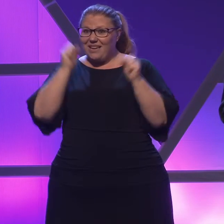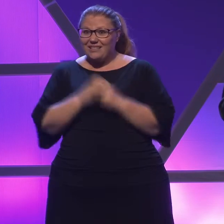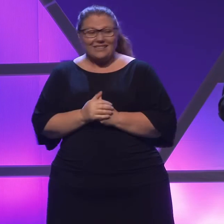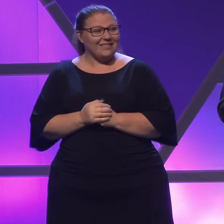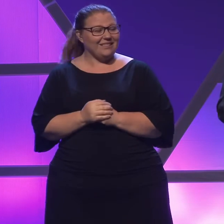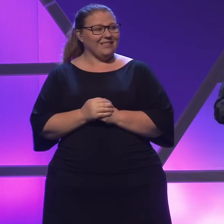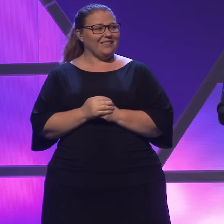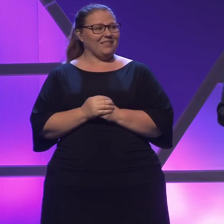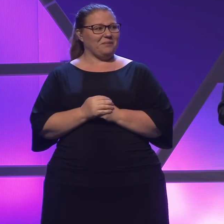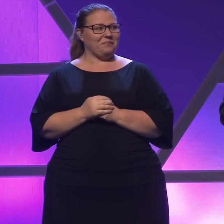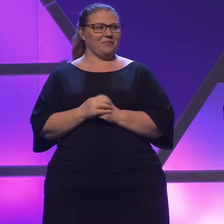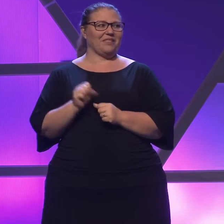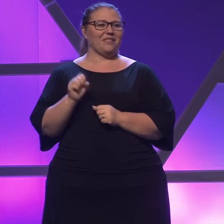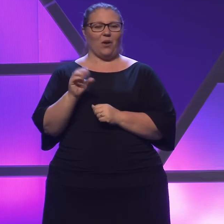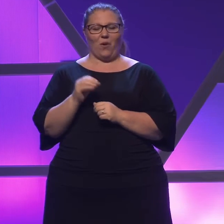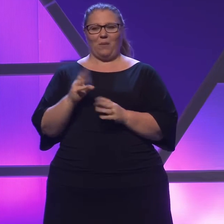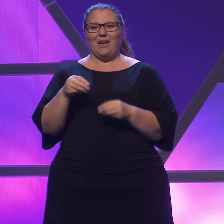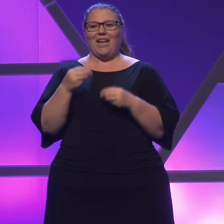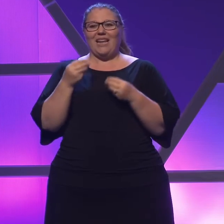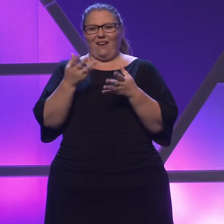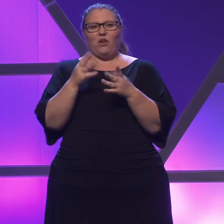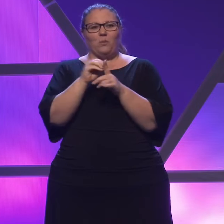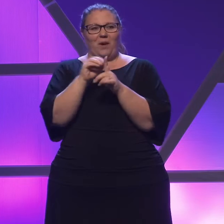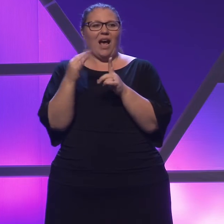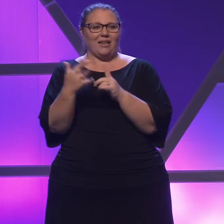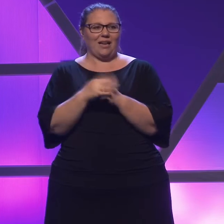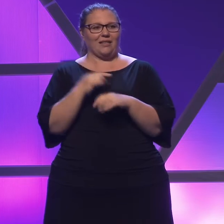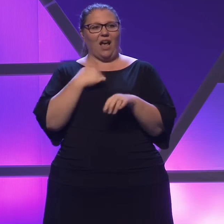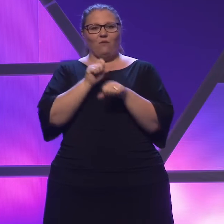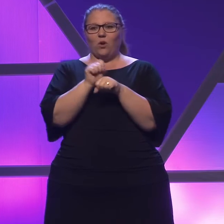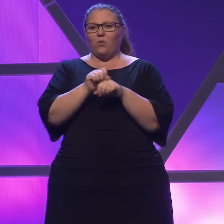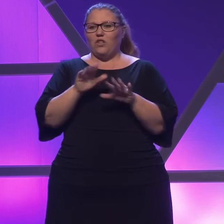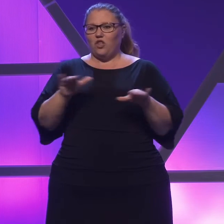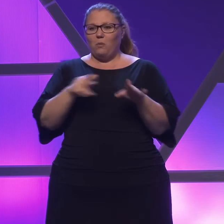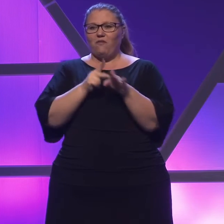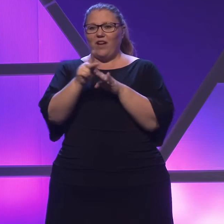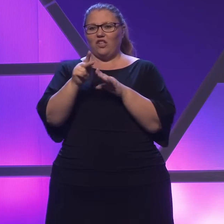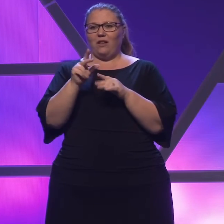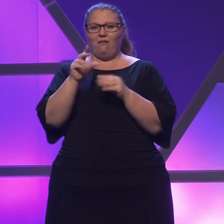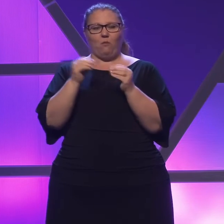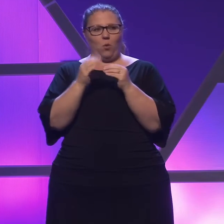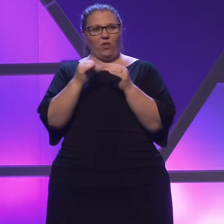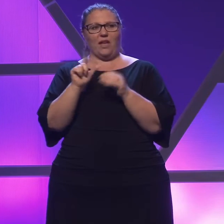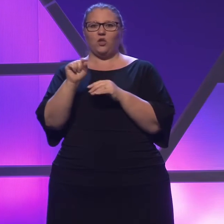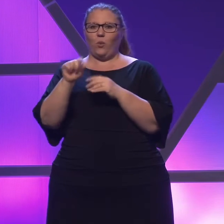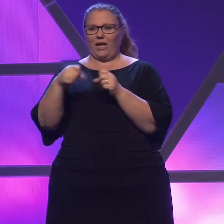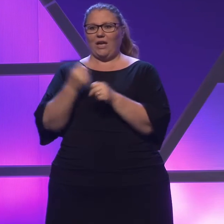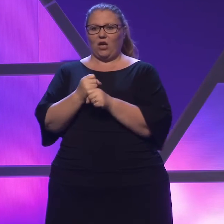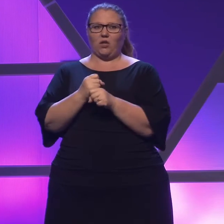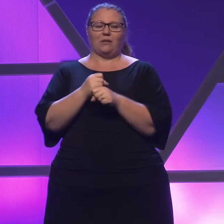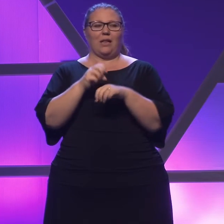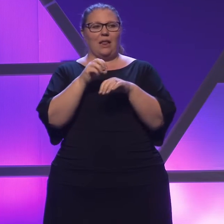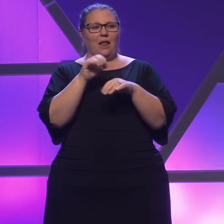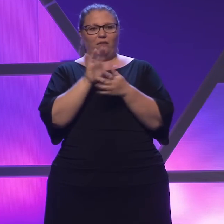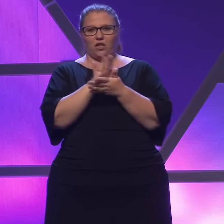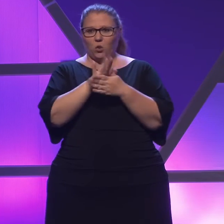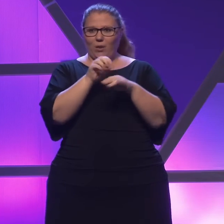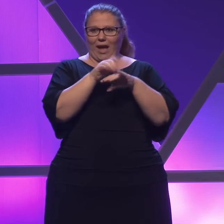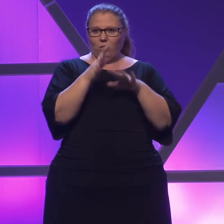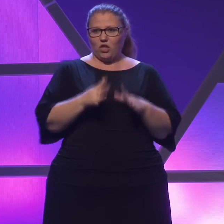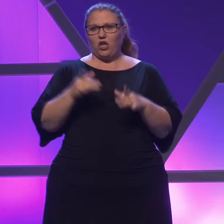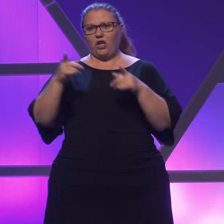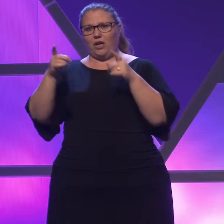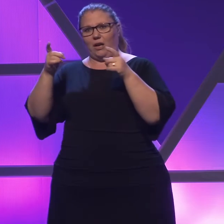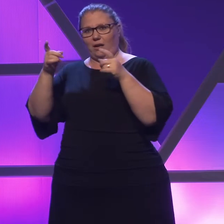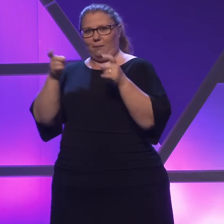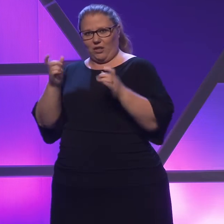So let me give you some context. I've worked with children professionally for over 20 years as a school counselor and a school administrator. I've seen